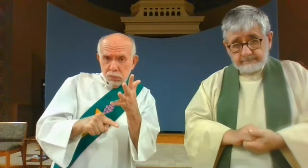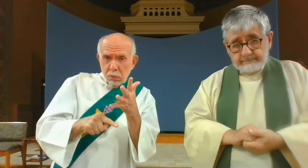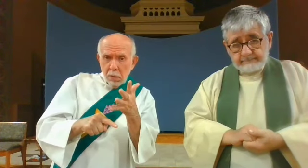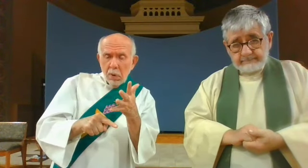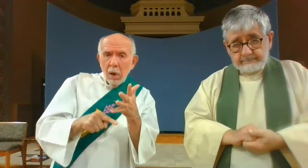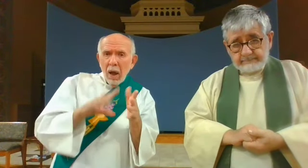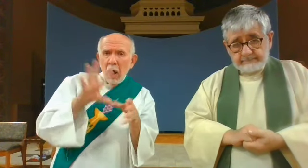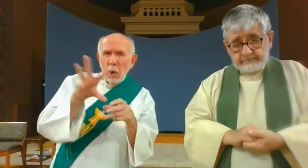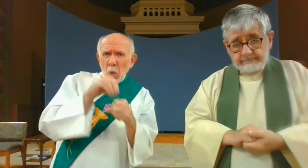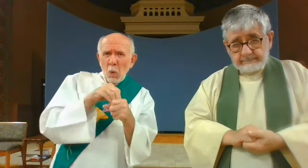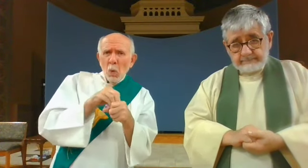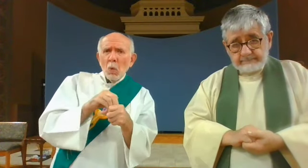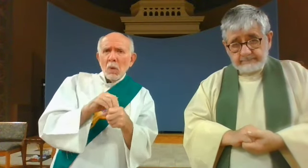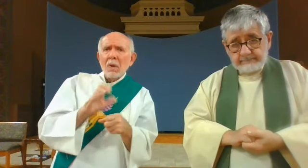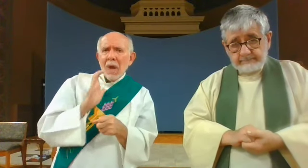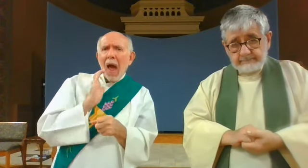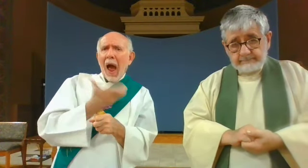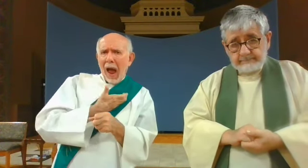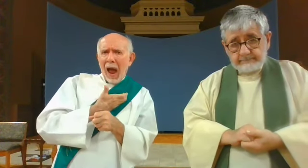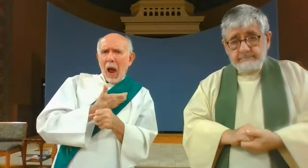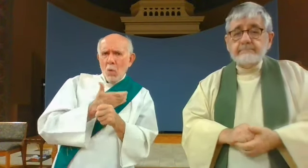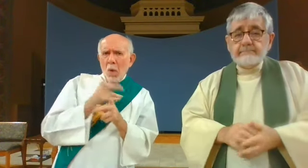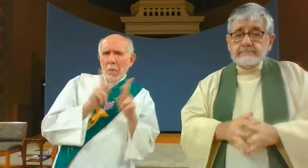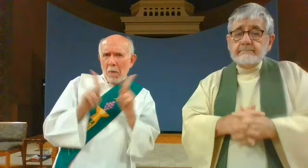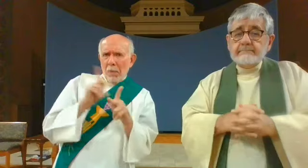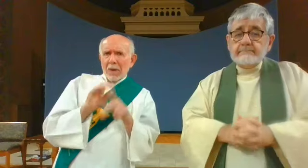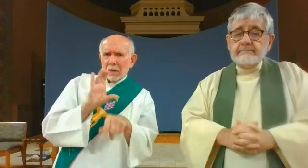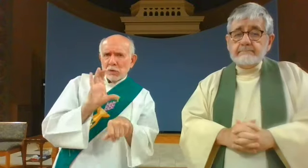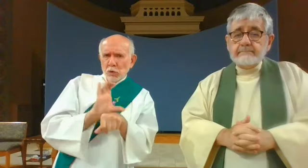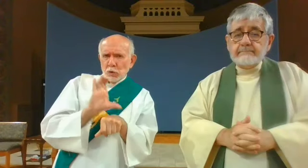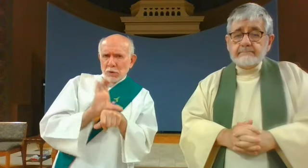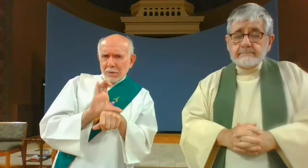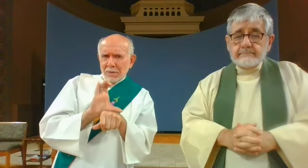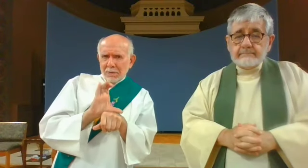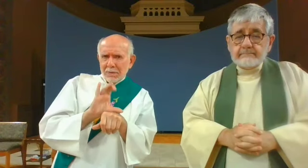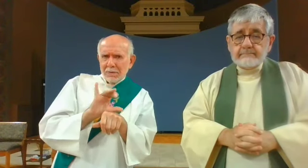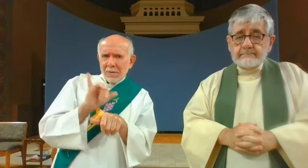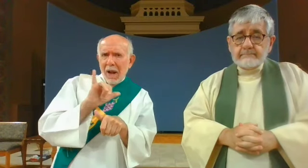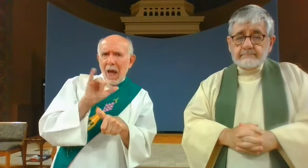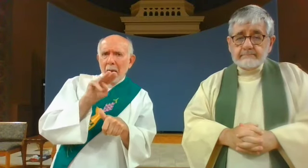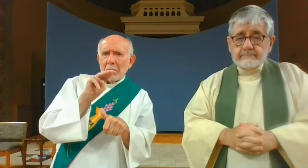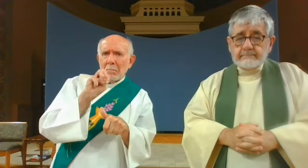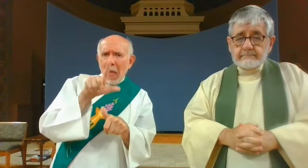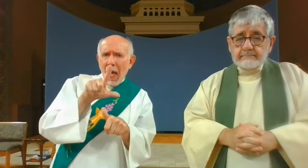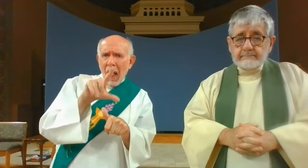including the people from our church like Mel Chua